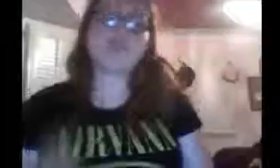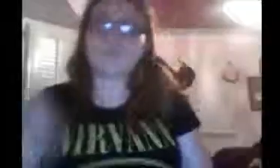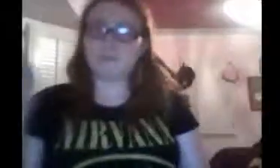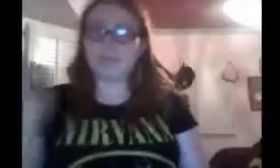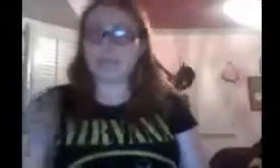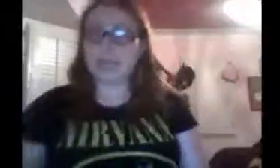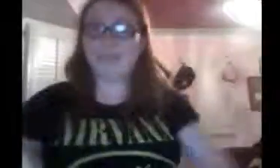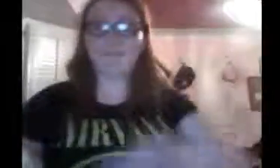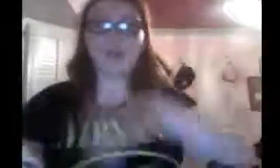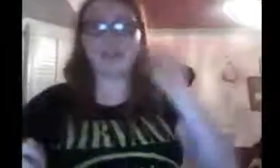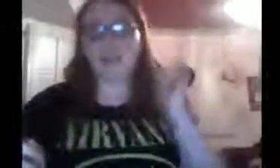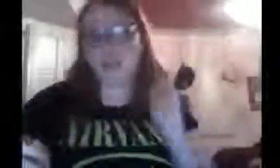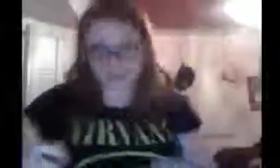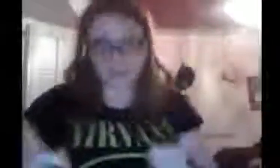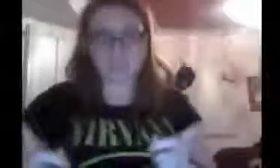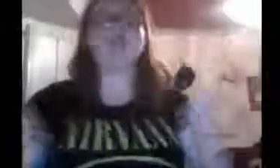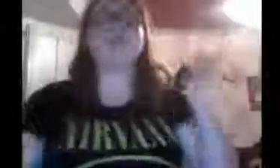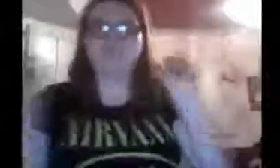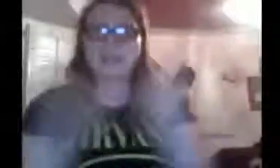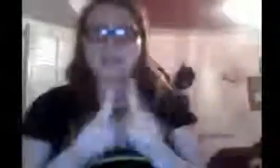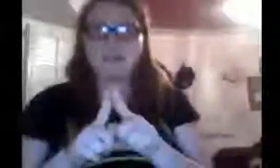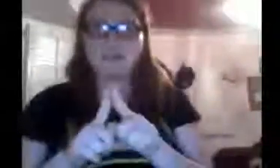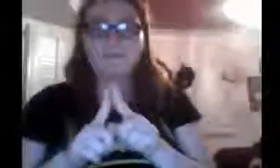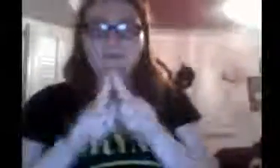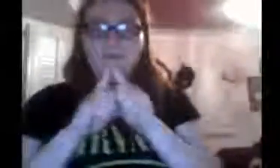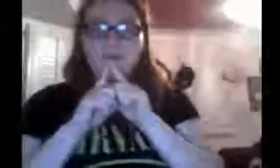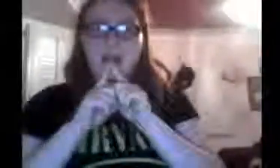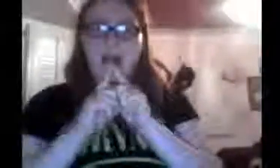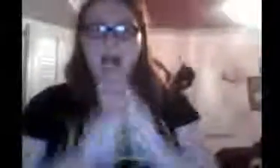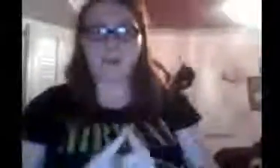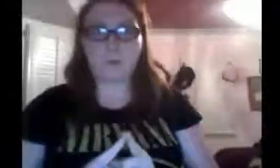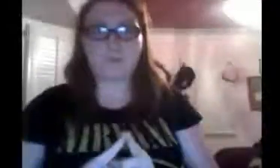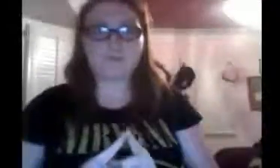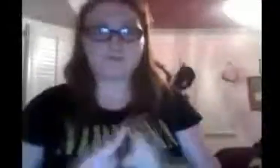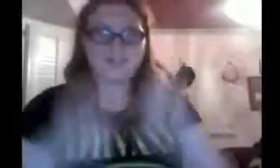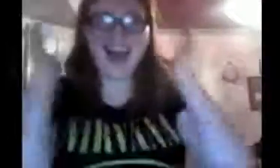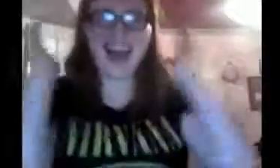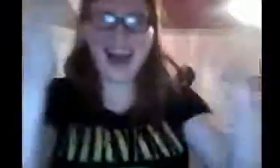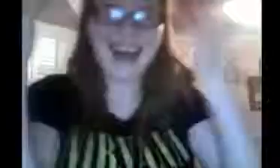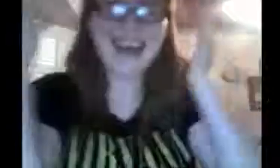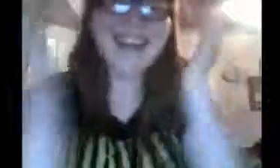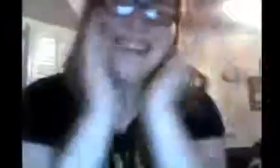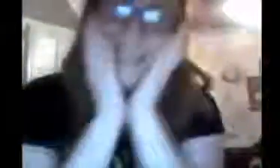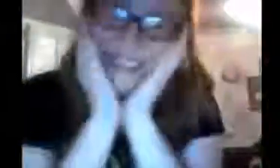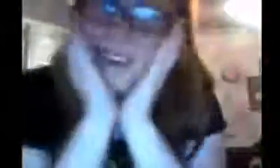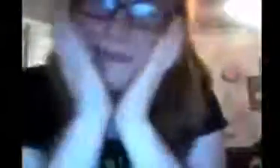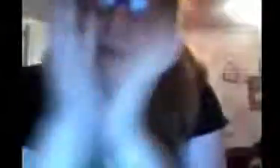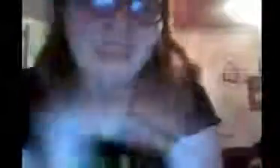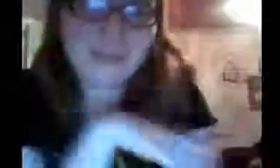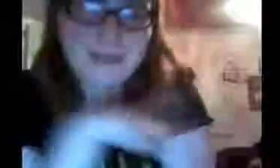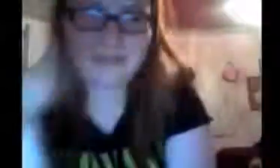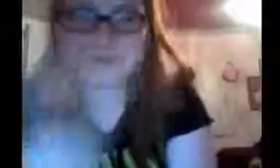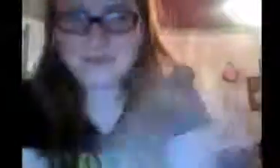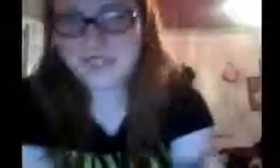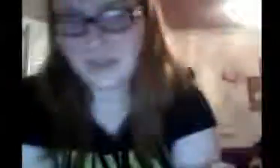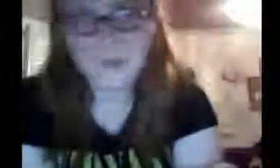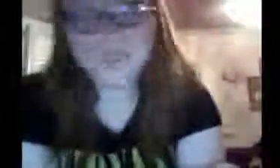That Zac Efron and Vanessa will get back together. I hope. I know I'm happy for them, I love them. So,